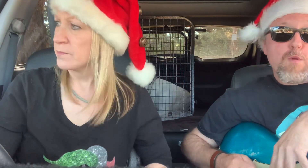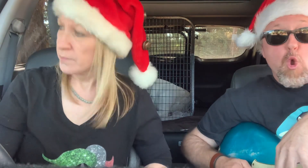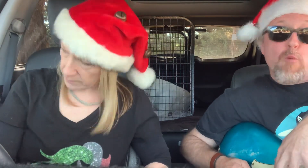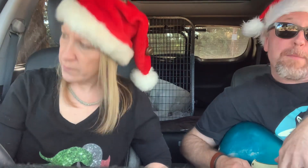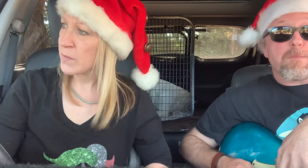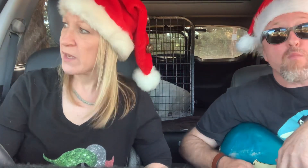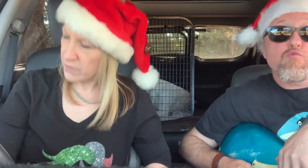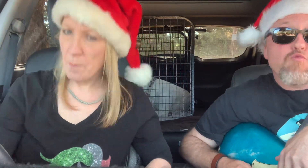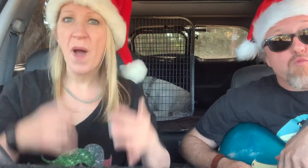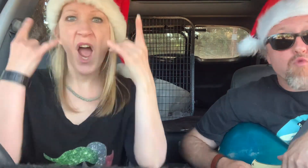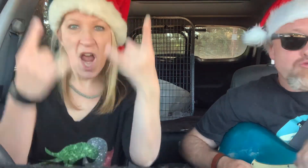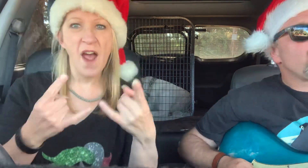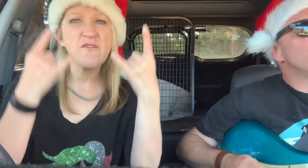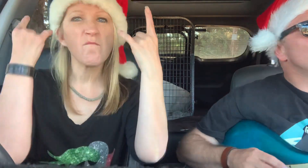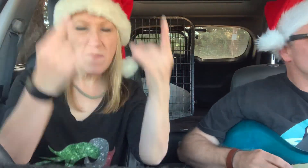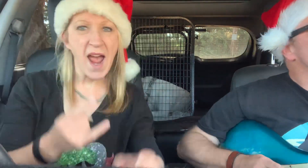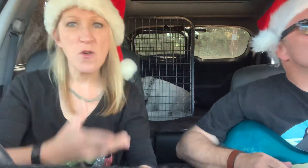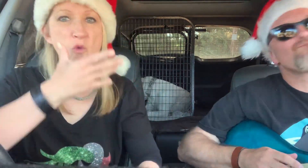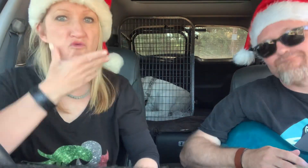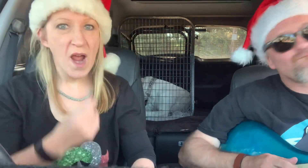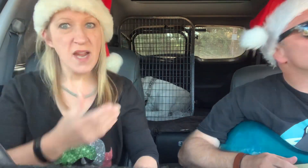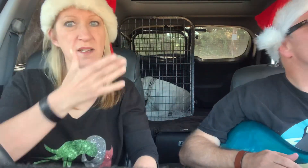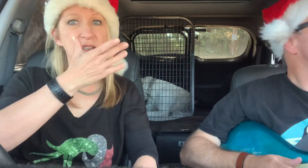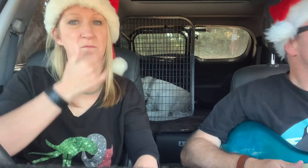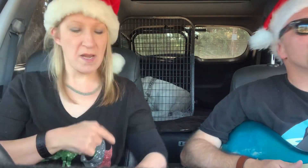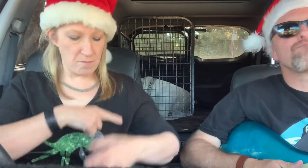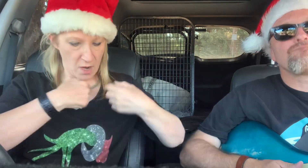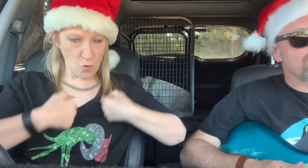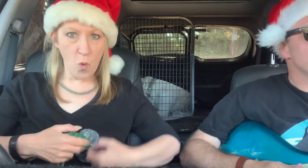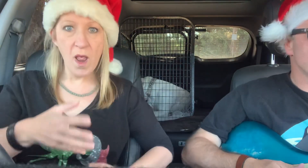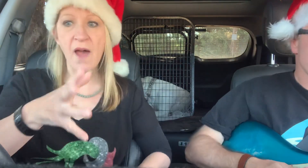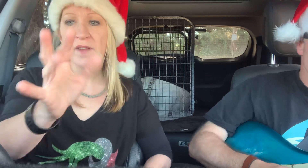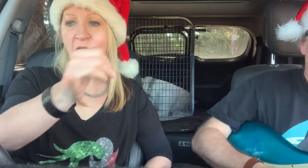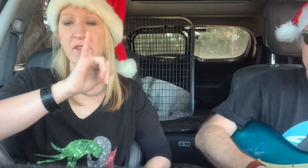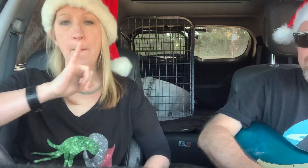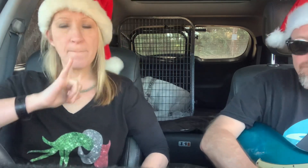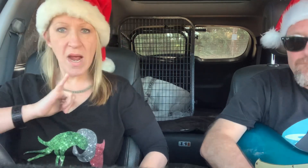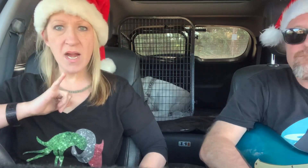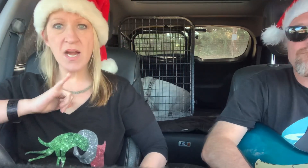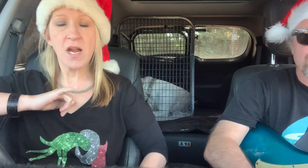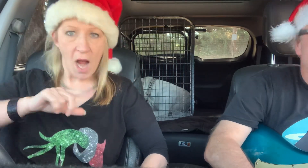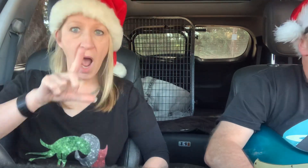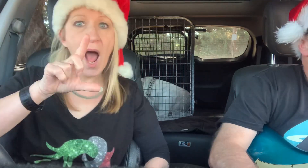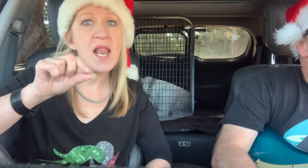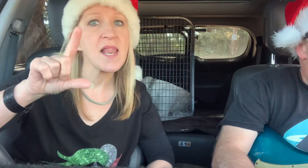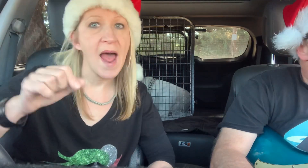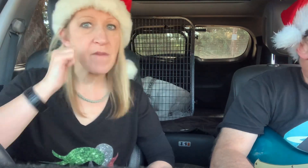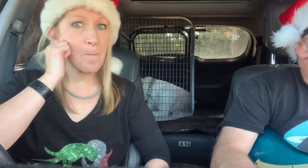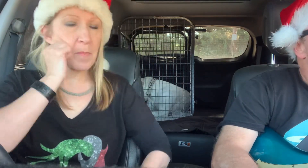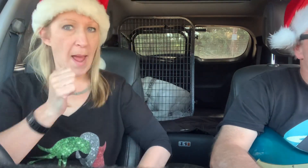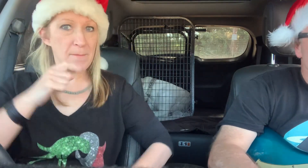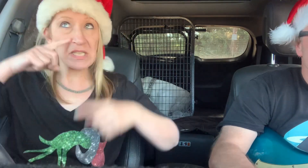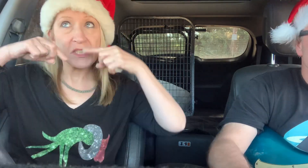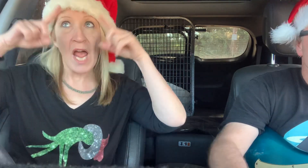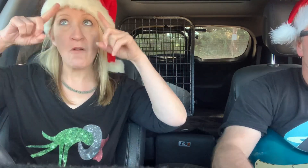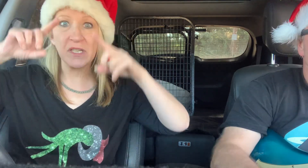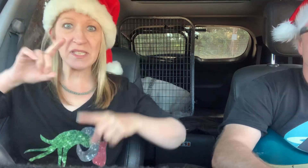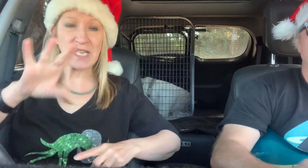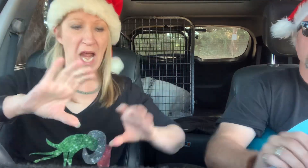On my hand in middle crates As I throw them incomplete A lemon black mascara Ten